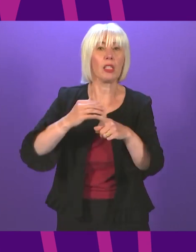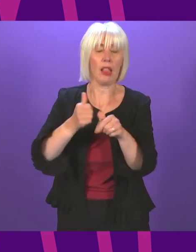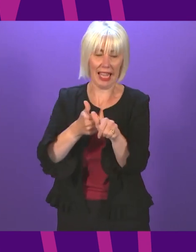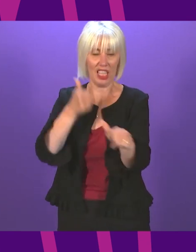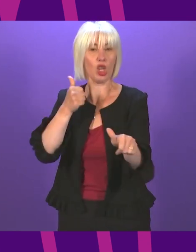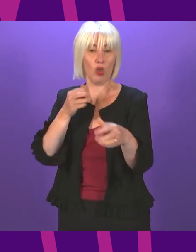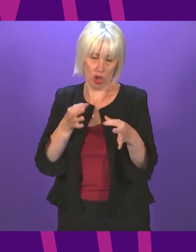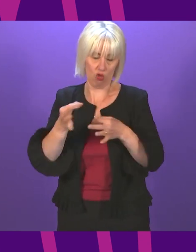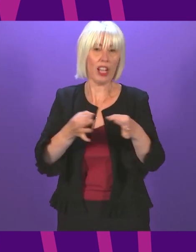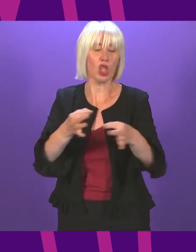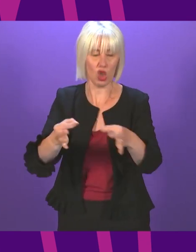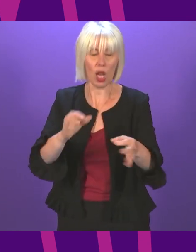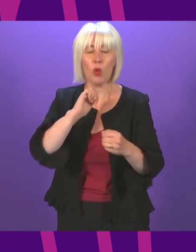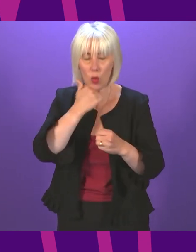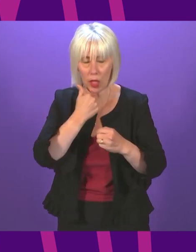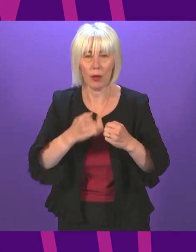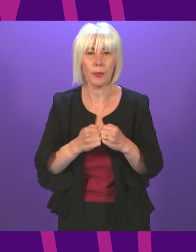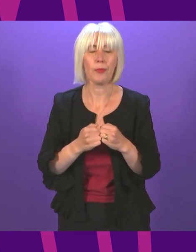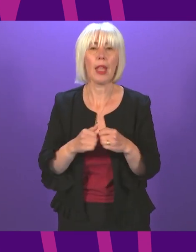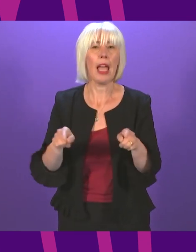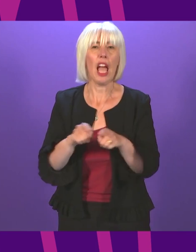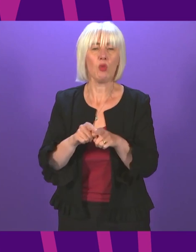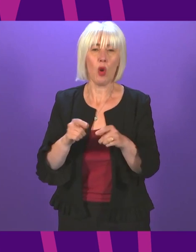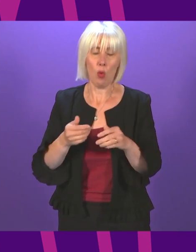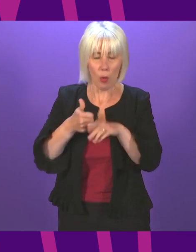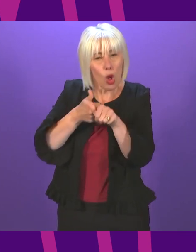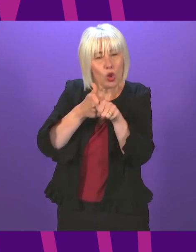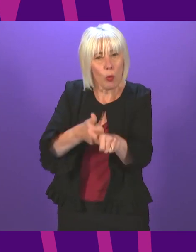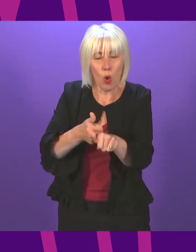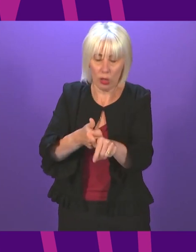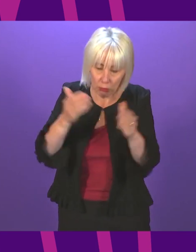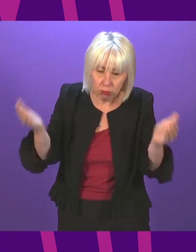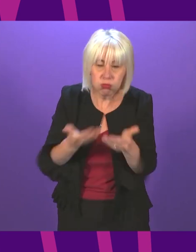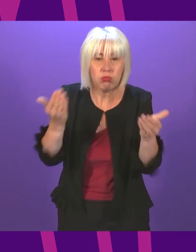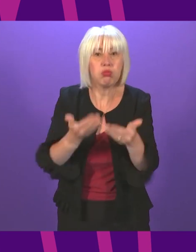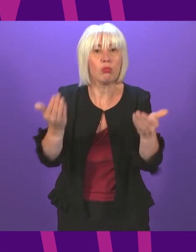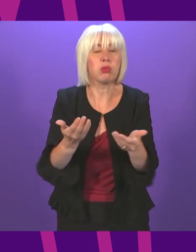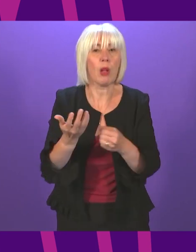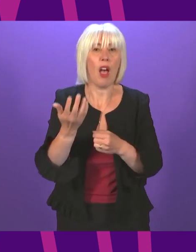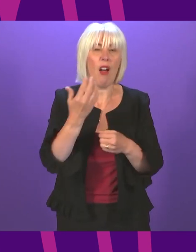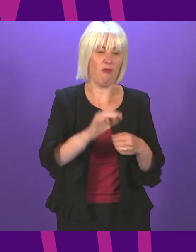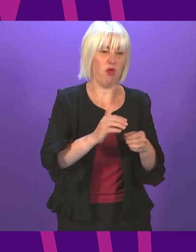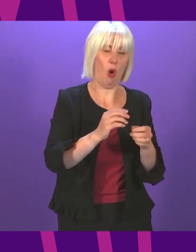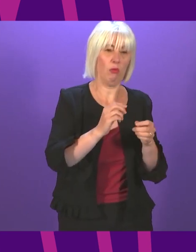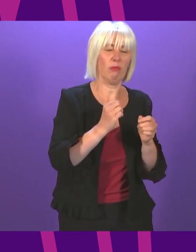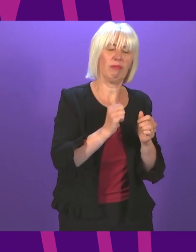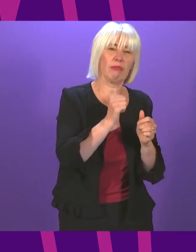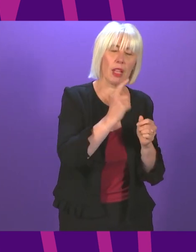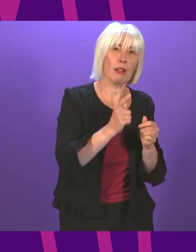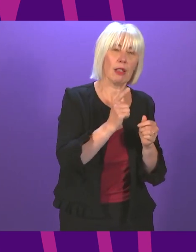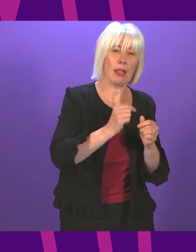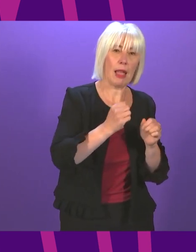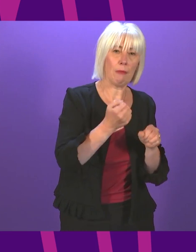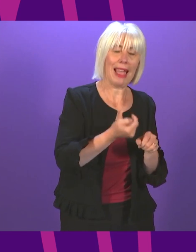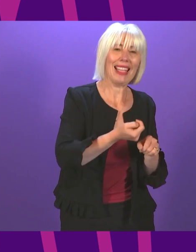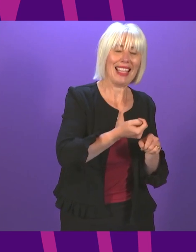As part of that, we will support and accelerate the necessary and inevitable transition from fossil fuels to renewable and low